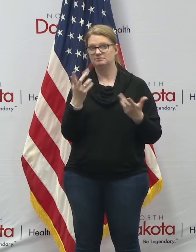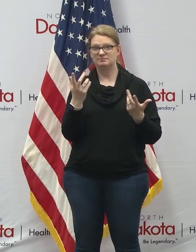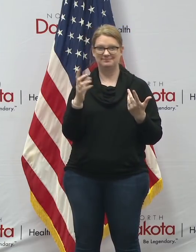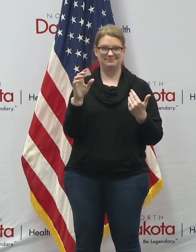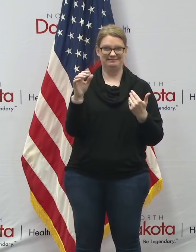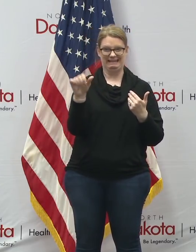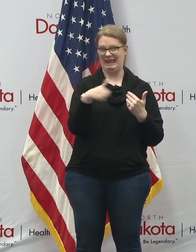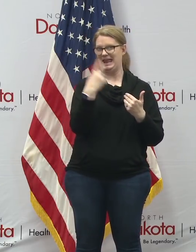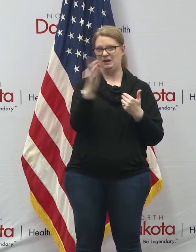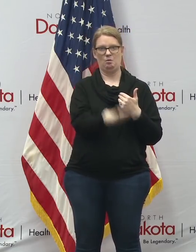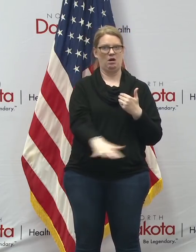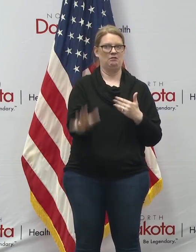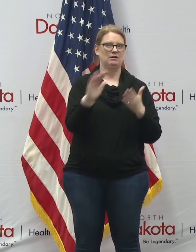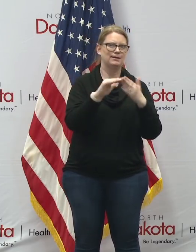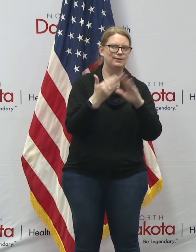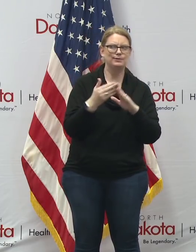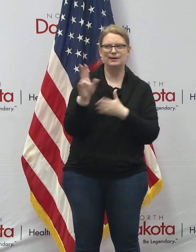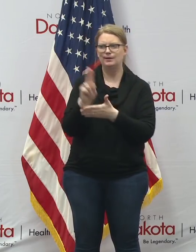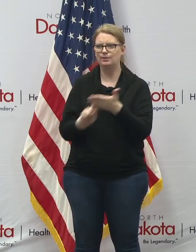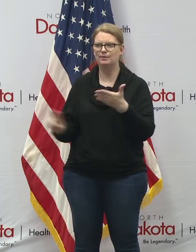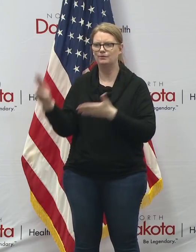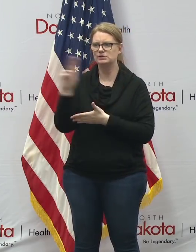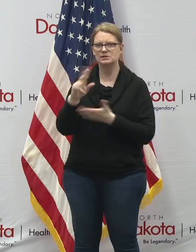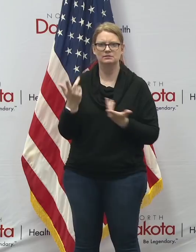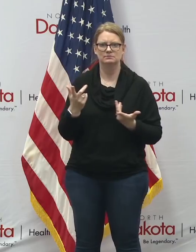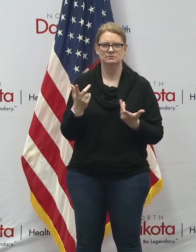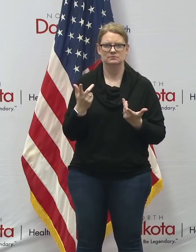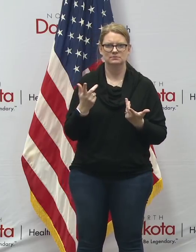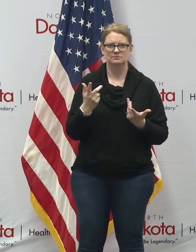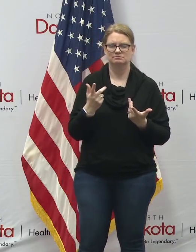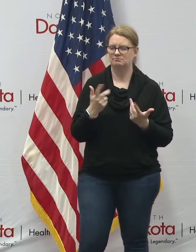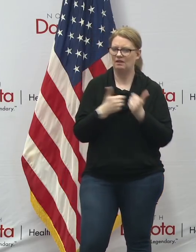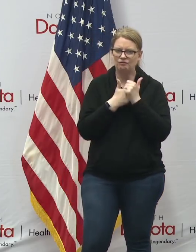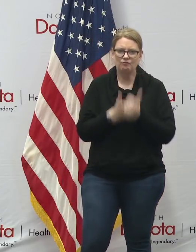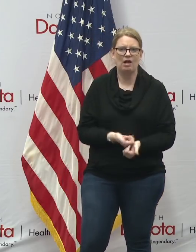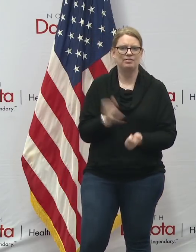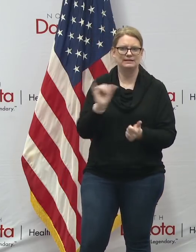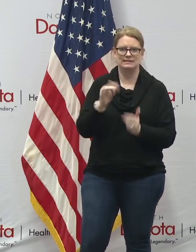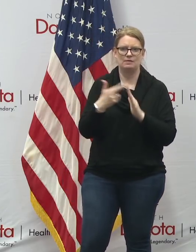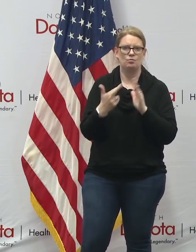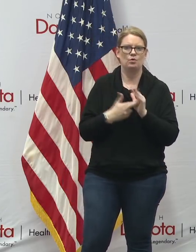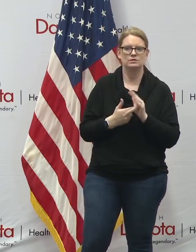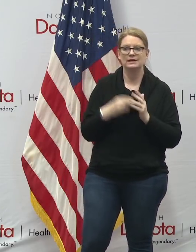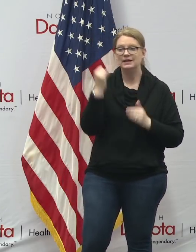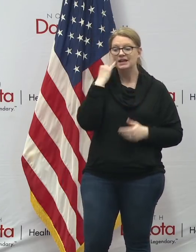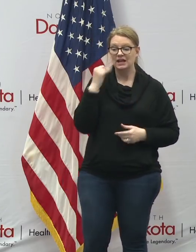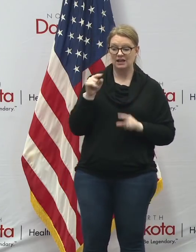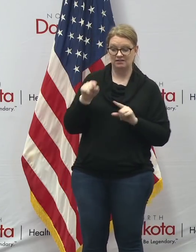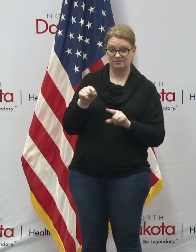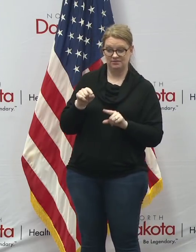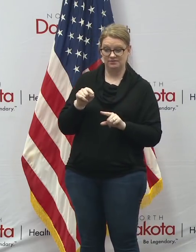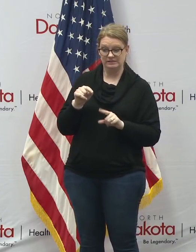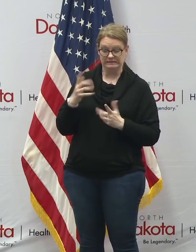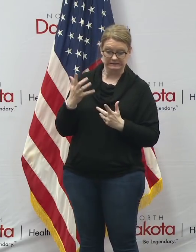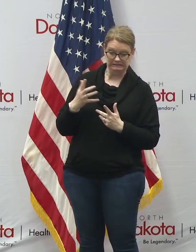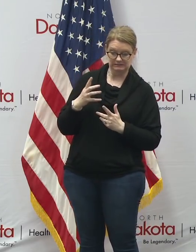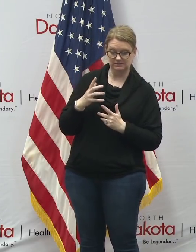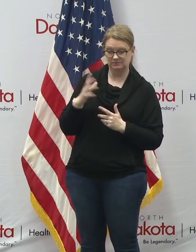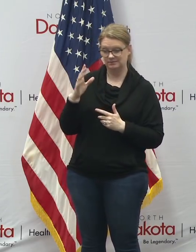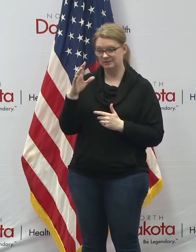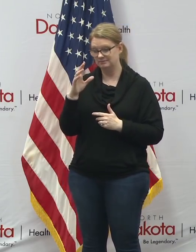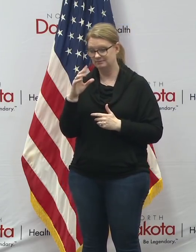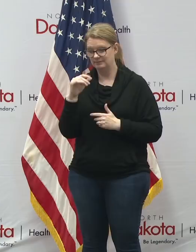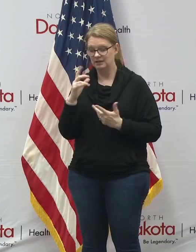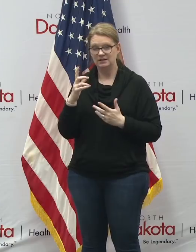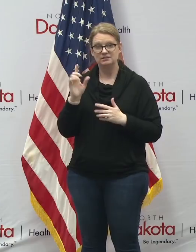community or at a university it the action is the same someone who's presumed positive uh should self-isolate